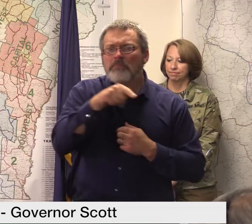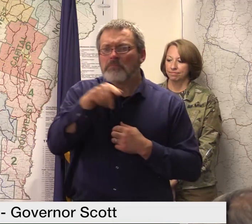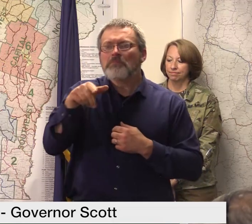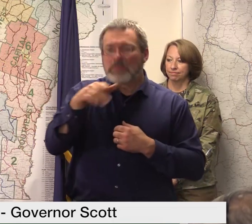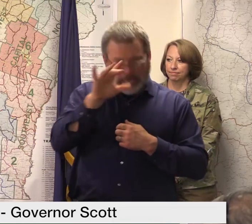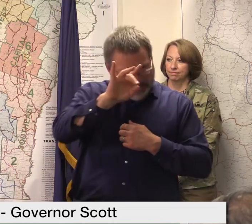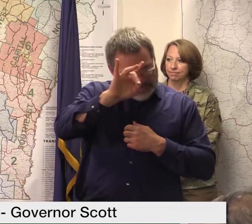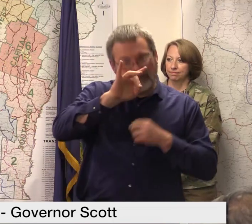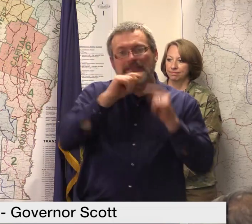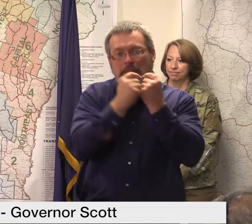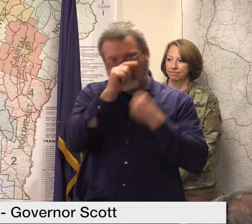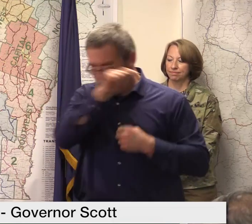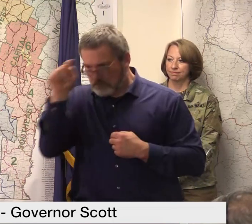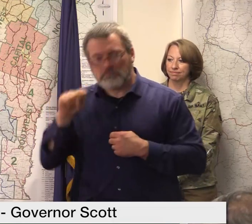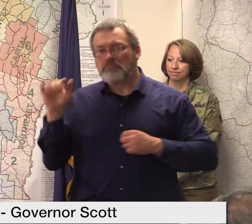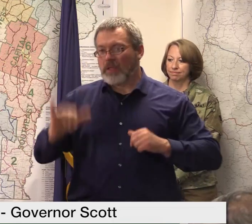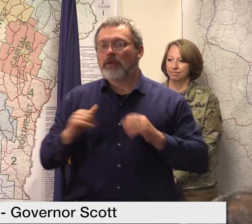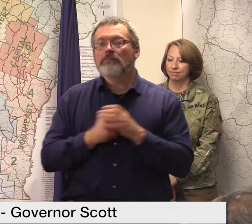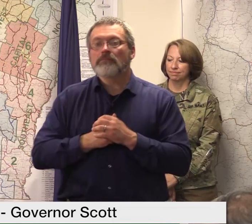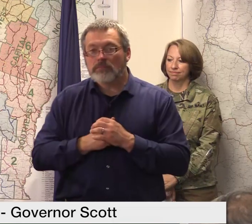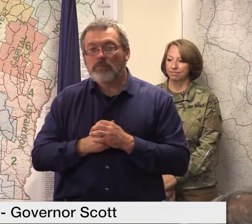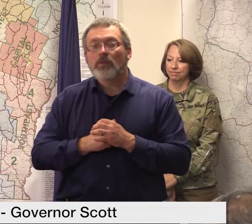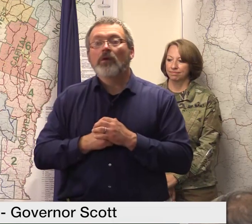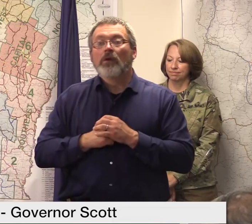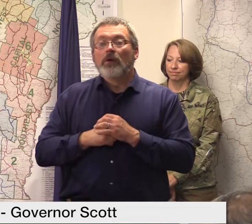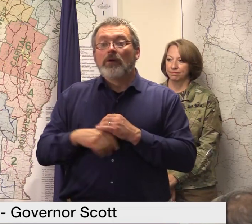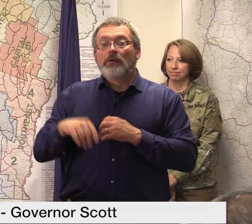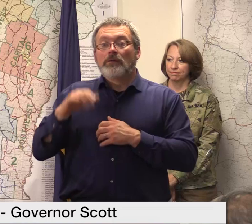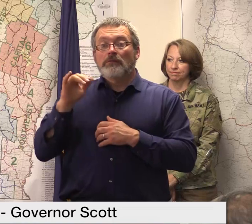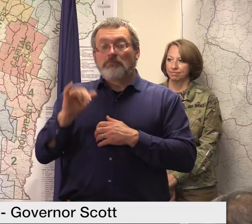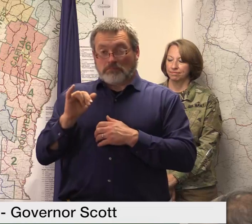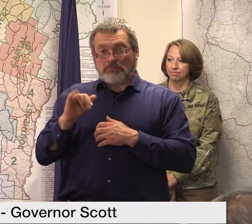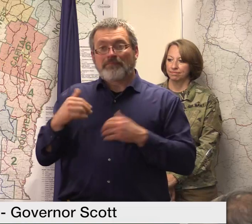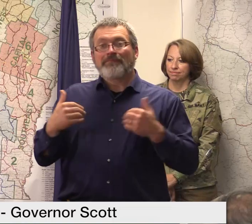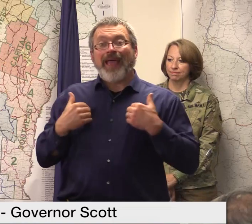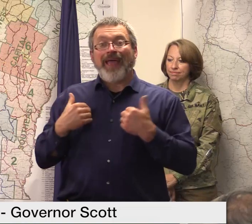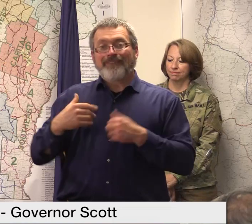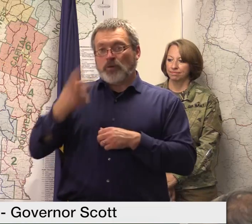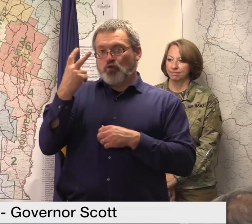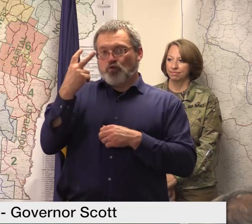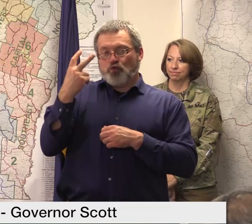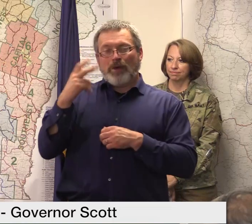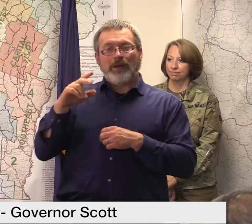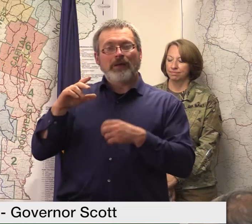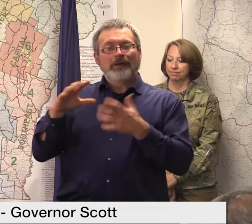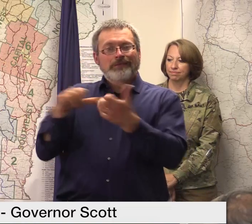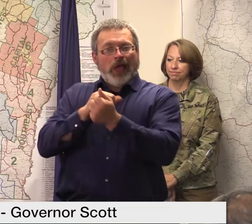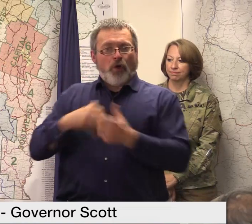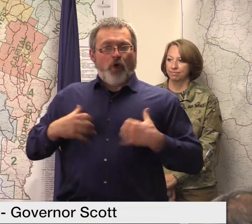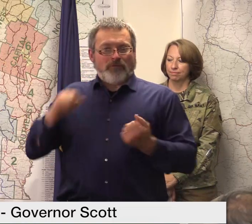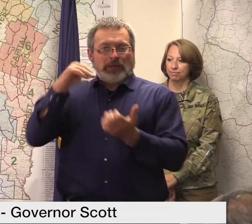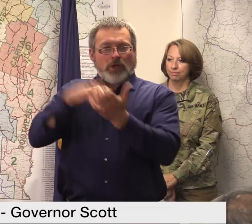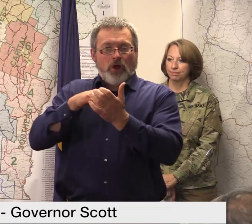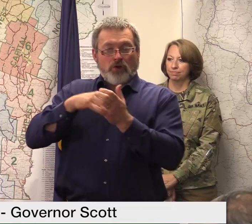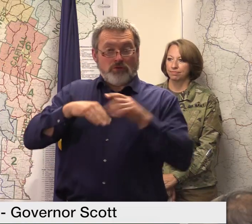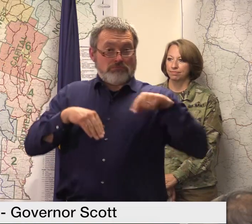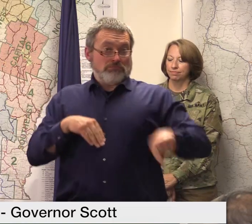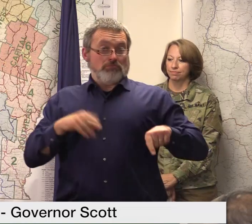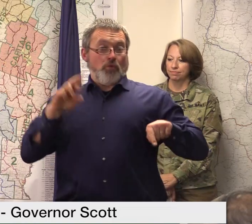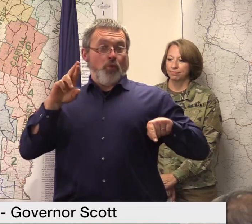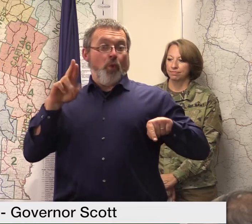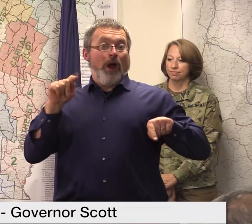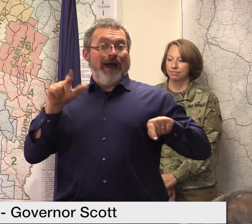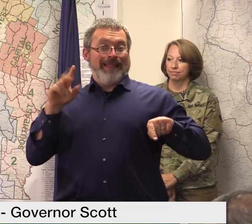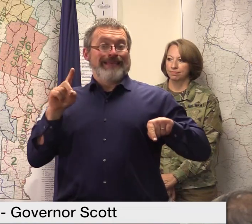have established two disaster recovery centers one in in Rutland and